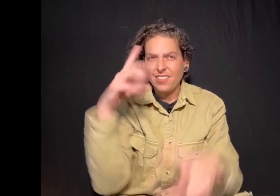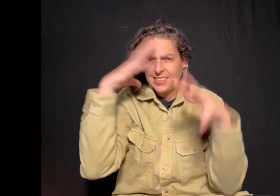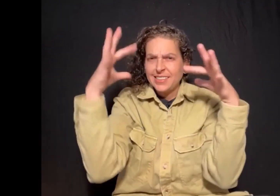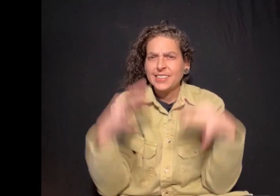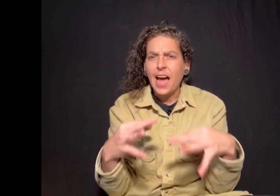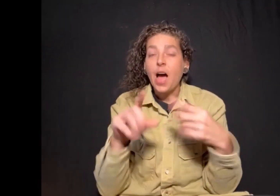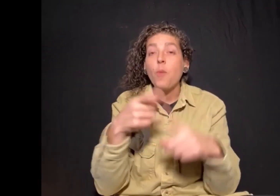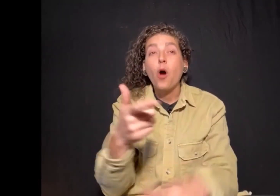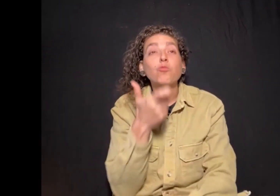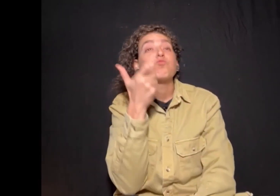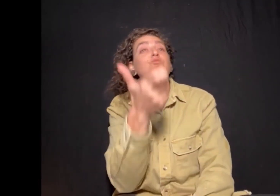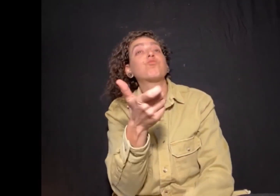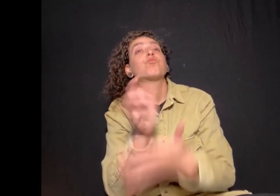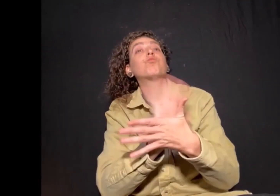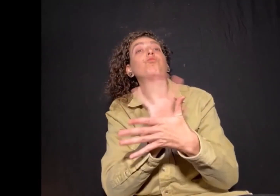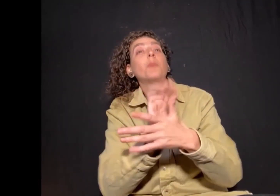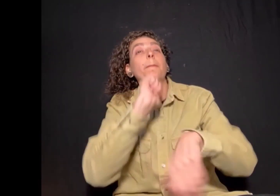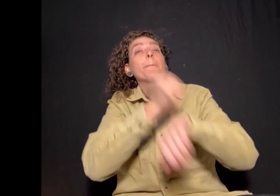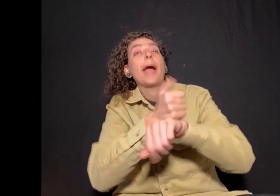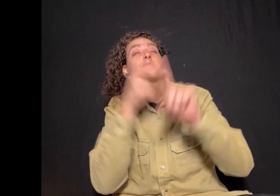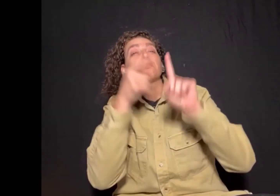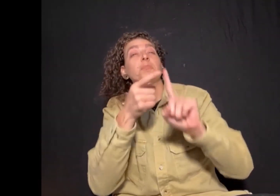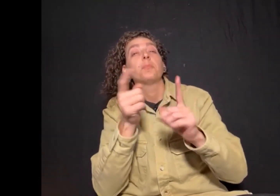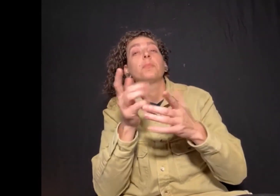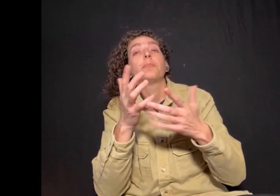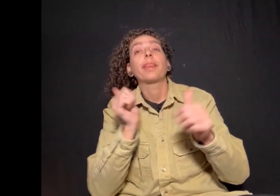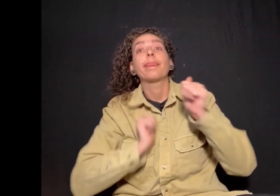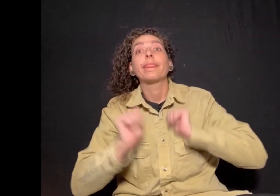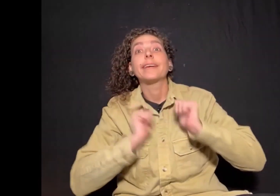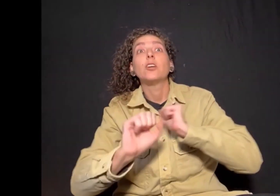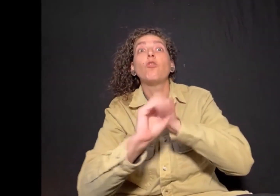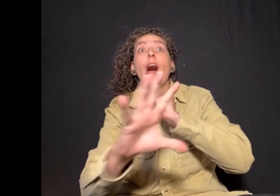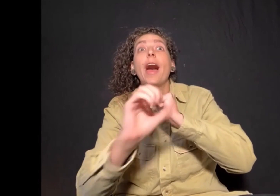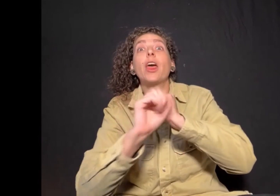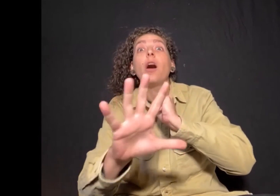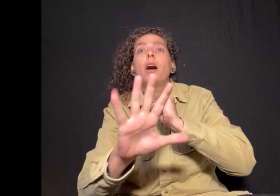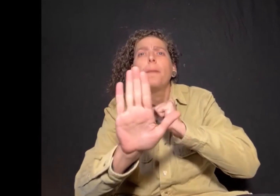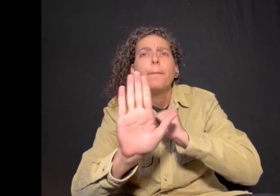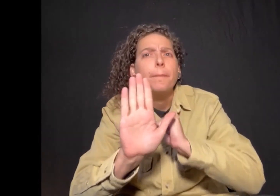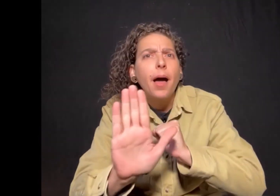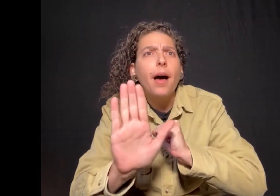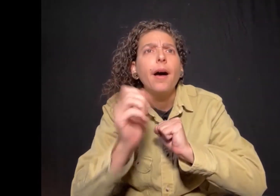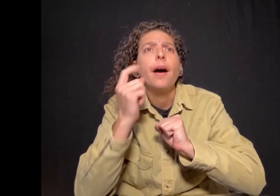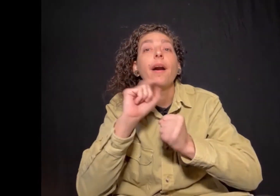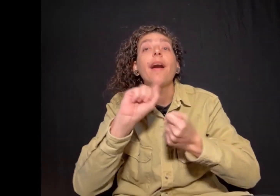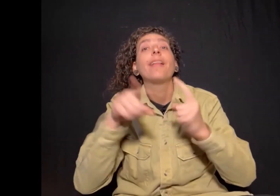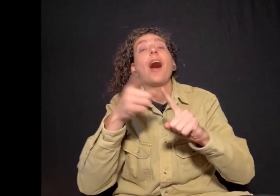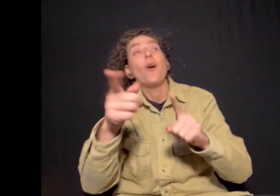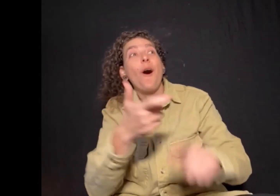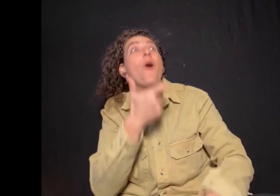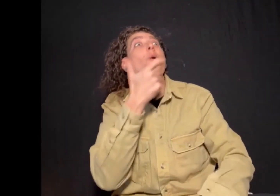Have you ever decided to watch a movie based on the theater trailer, but then